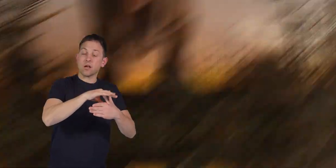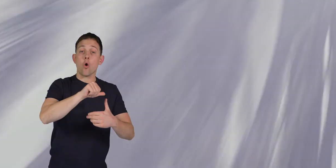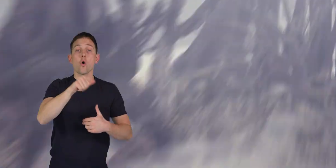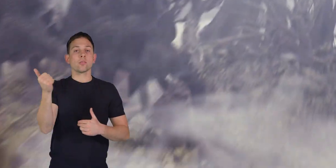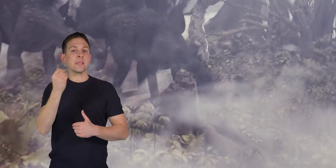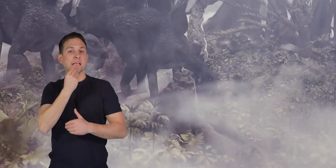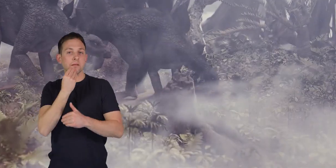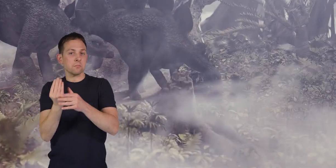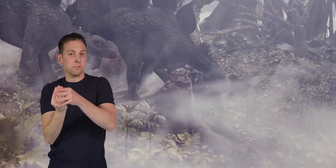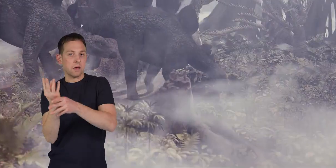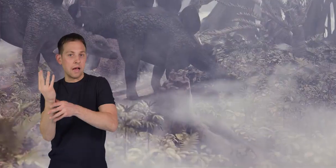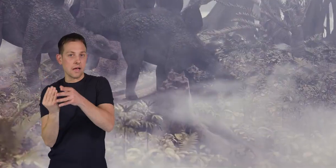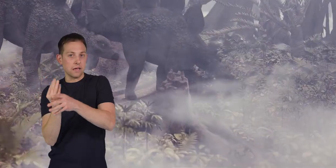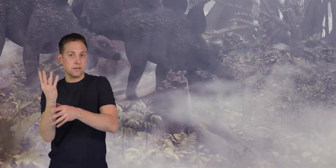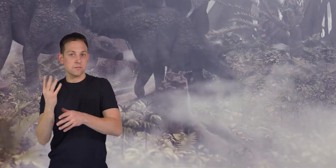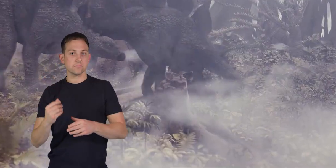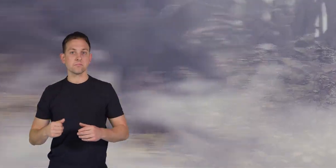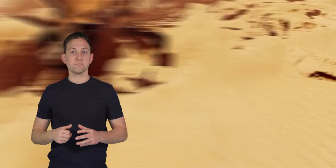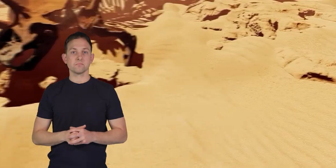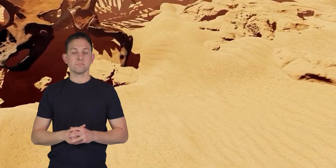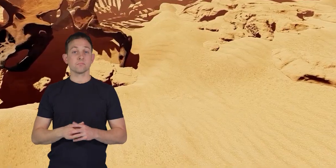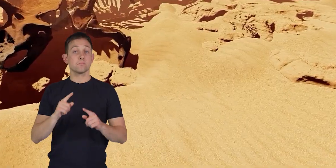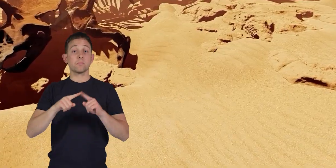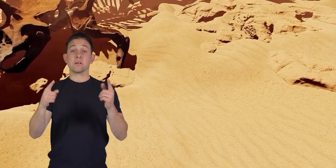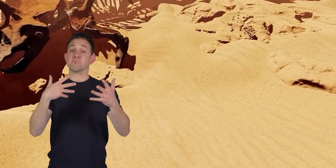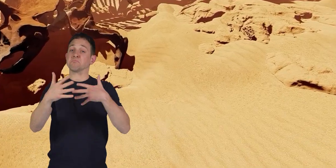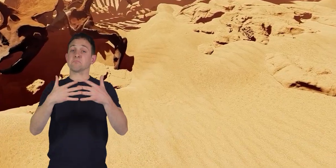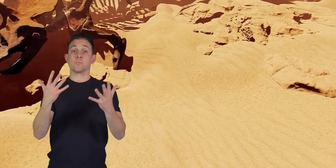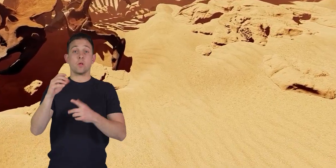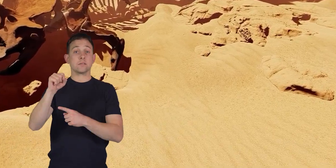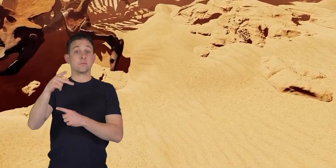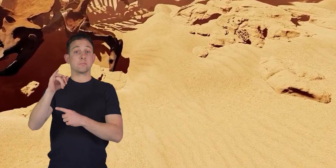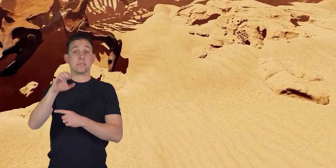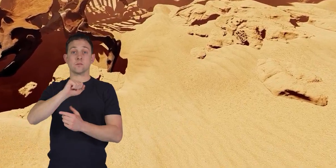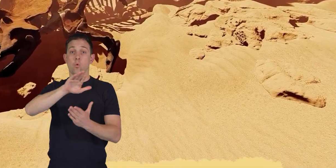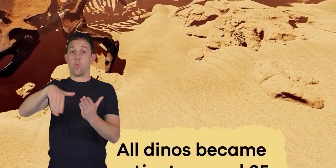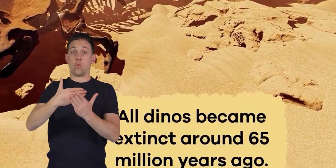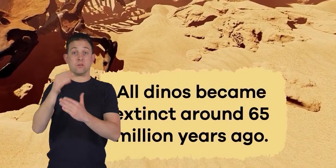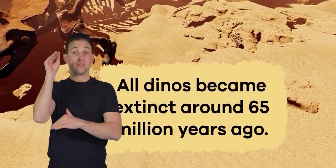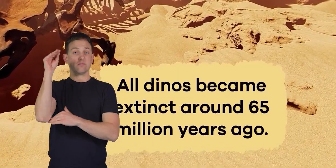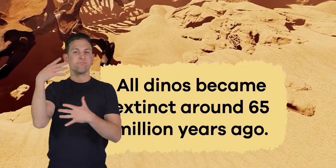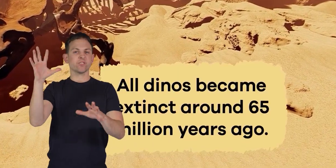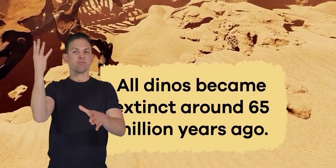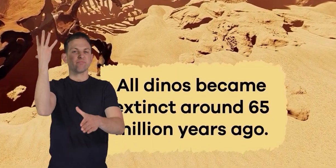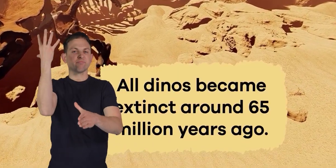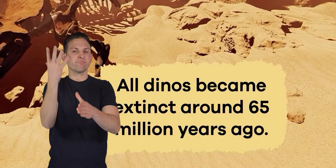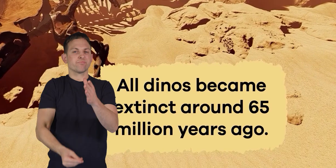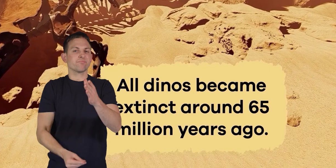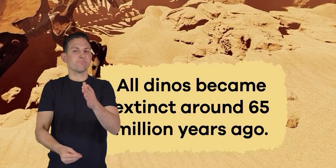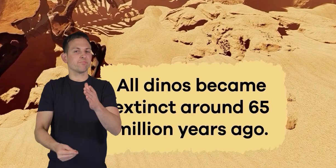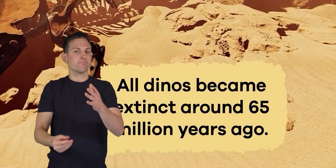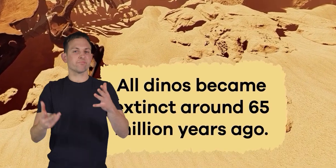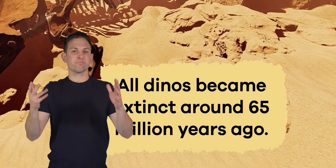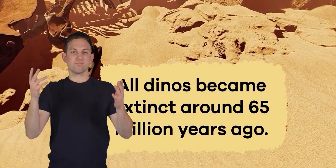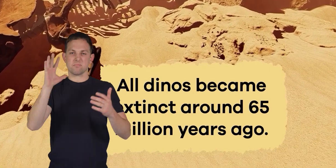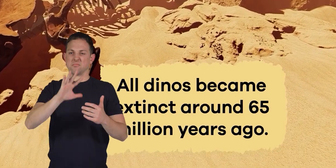while others ate plants. But no matter the species, all dinos became extinct around